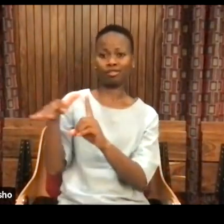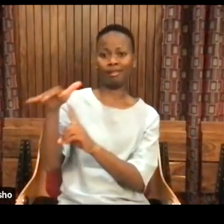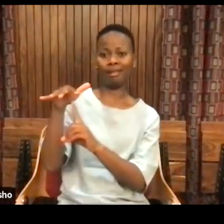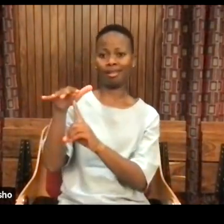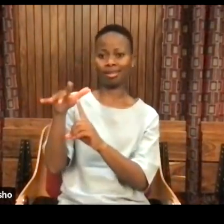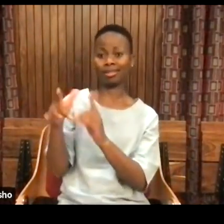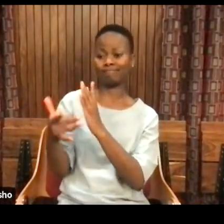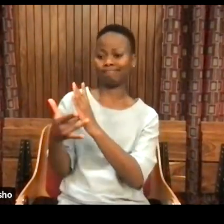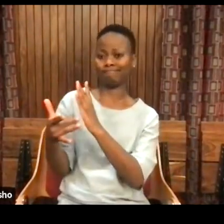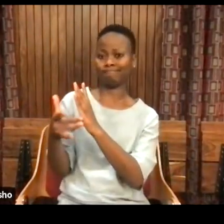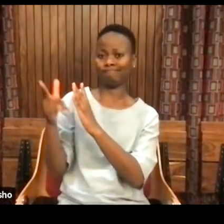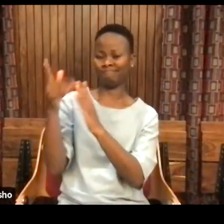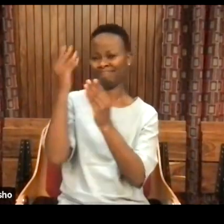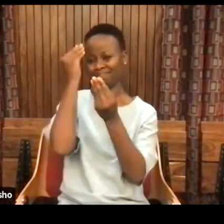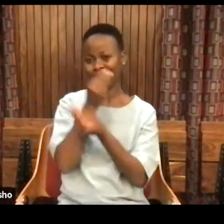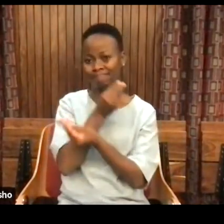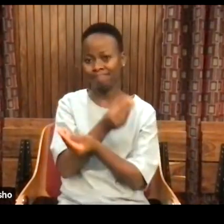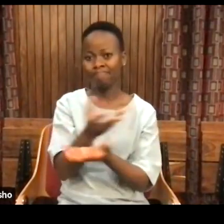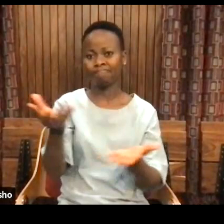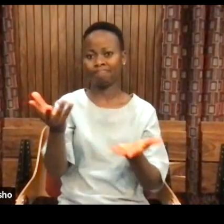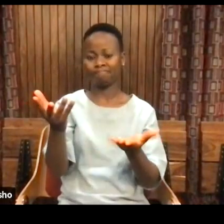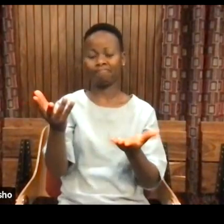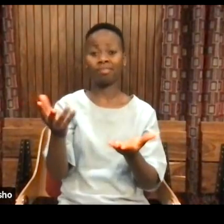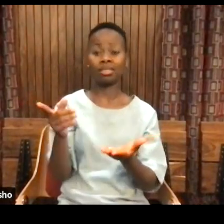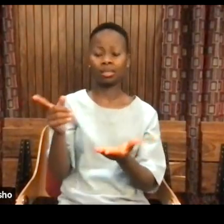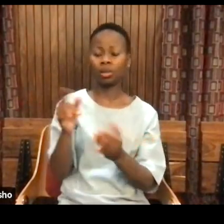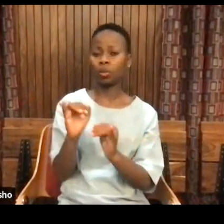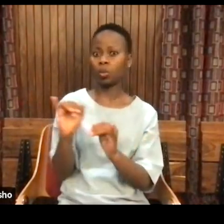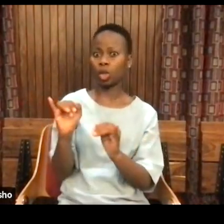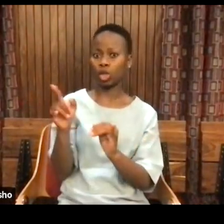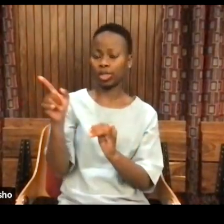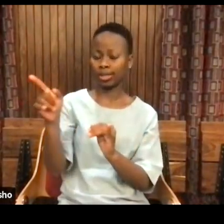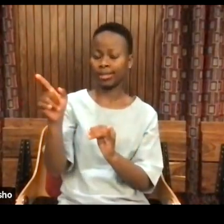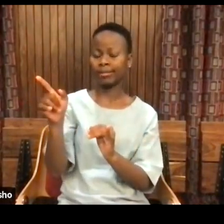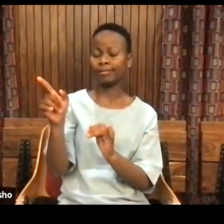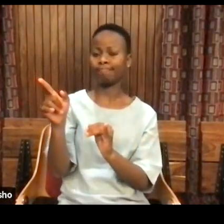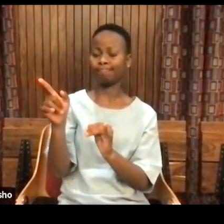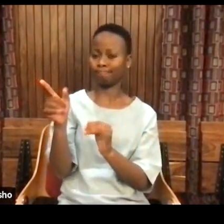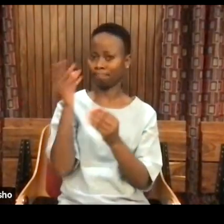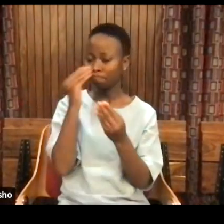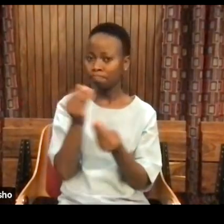was exhorting us to